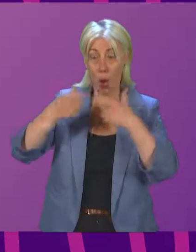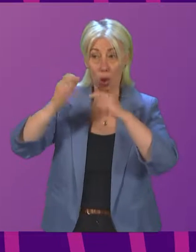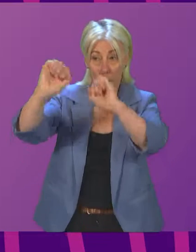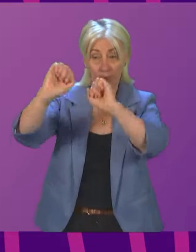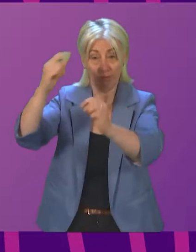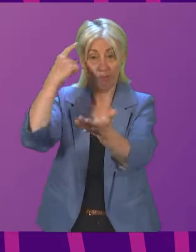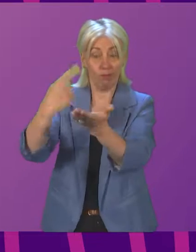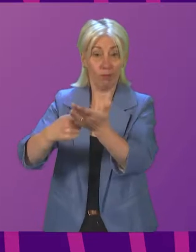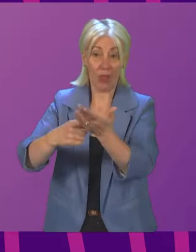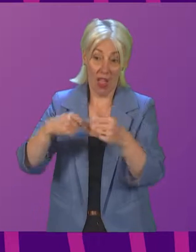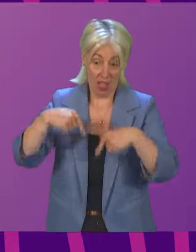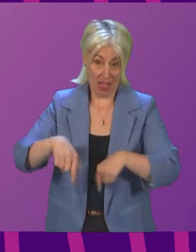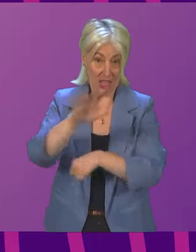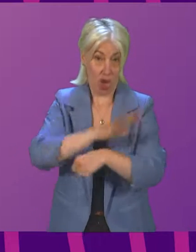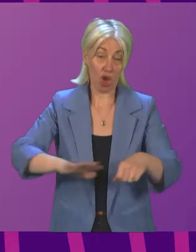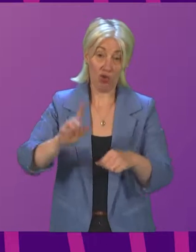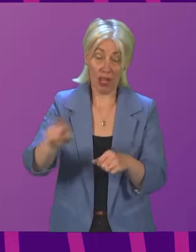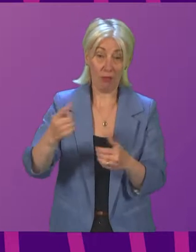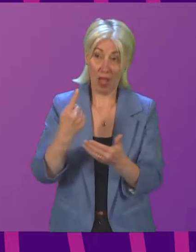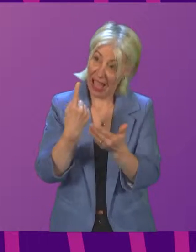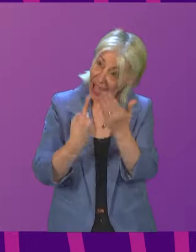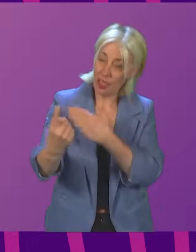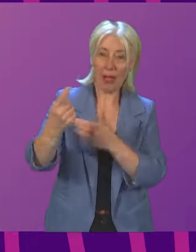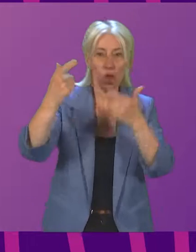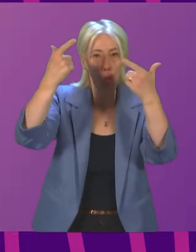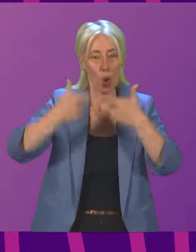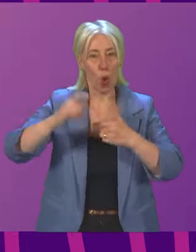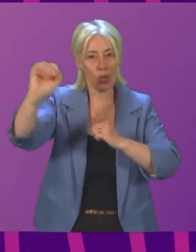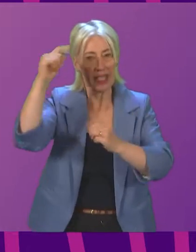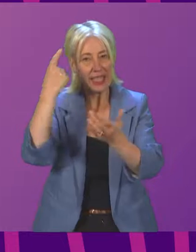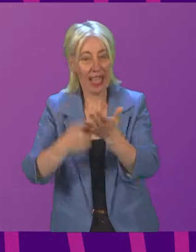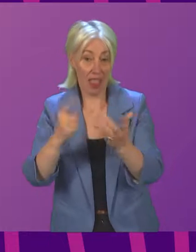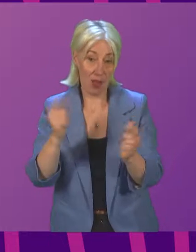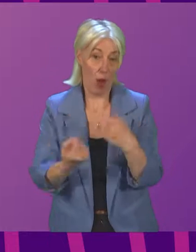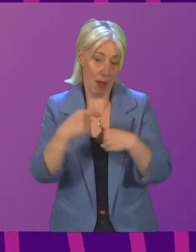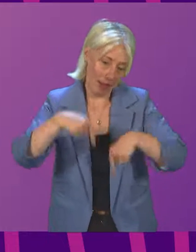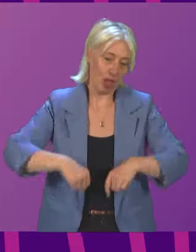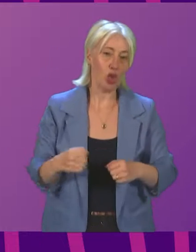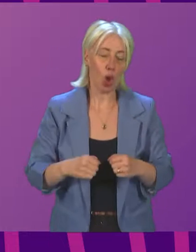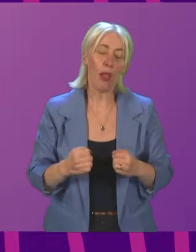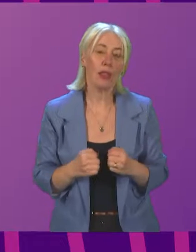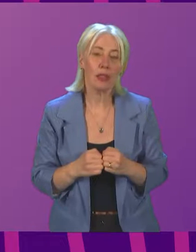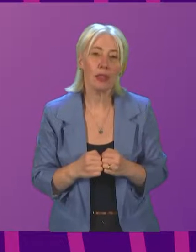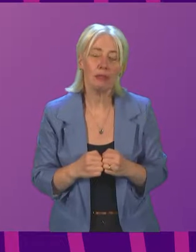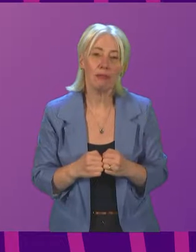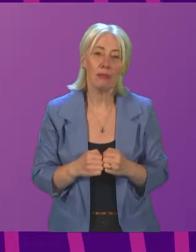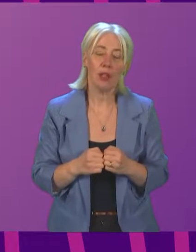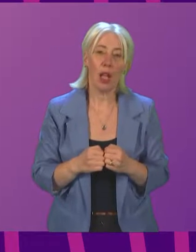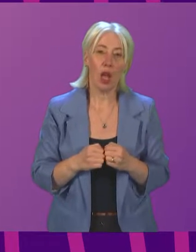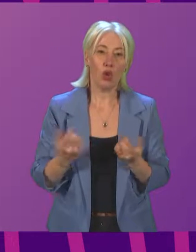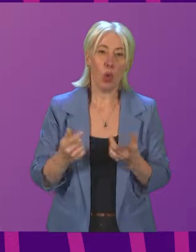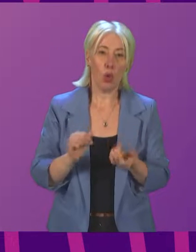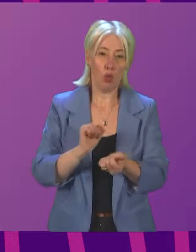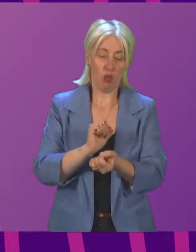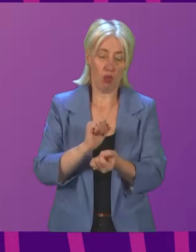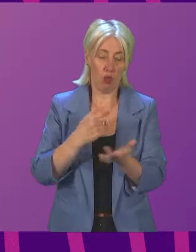That is the way that we do things in this country. The independent courts decide on these things. But it is also true to say that remand is at a very high level in